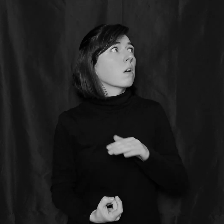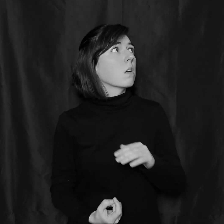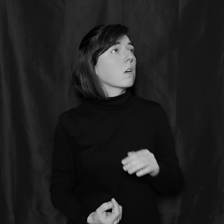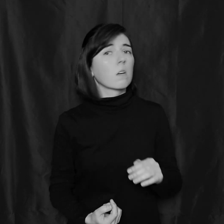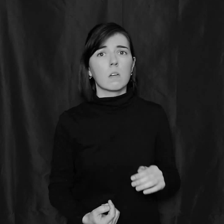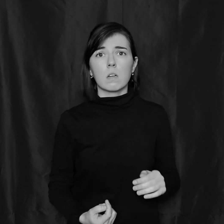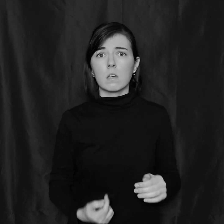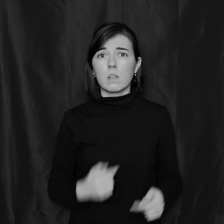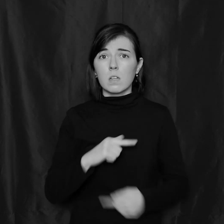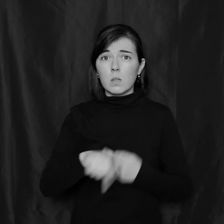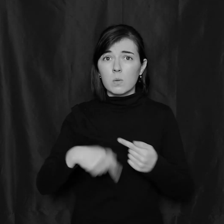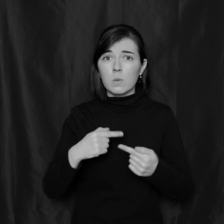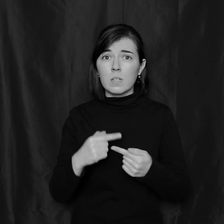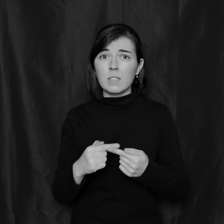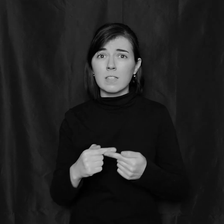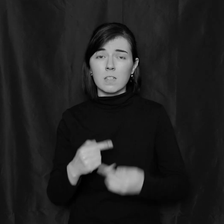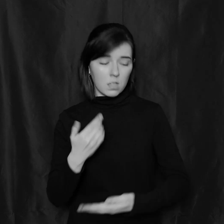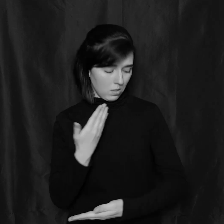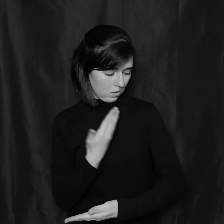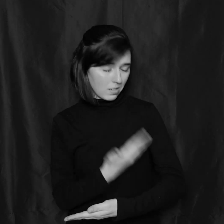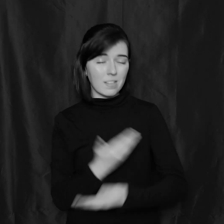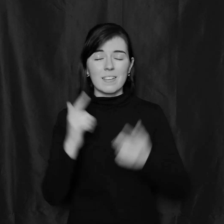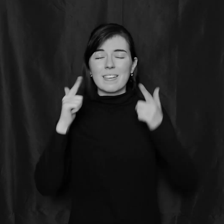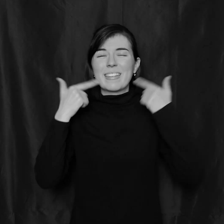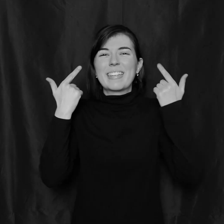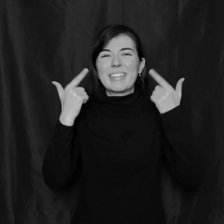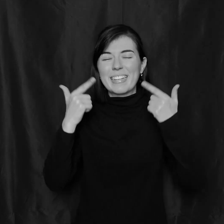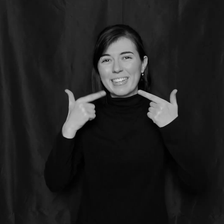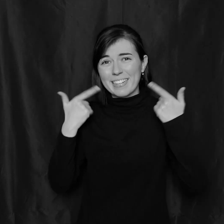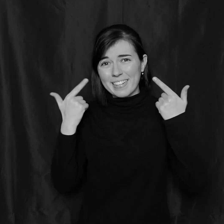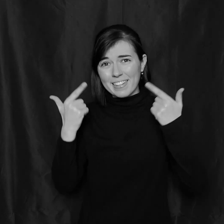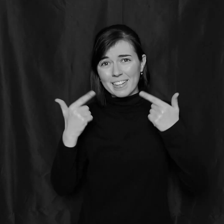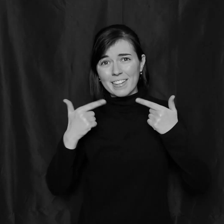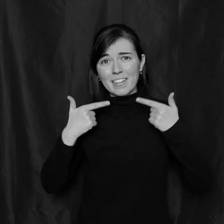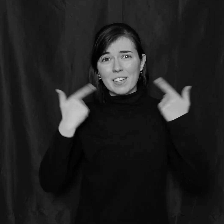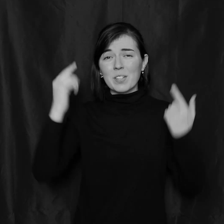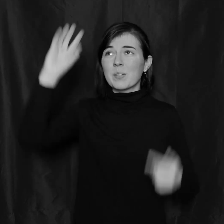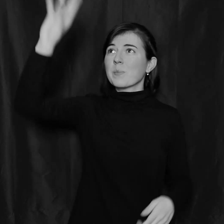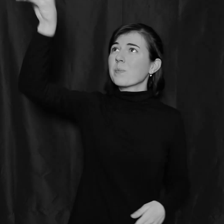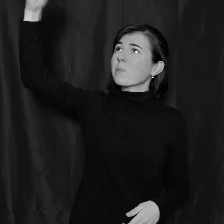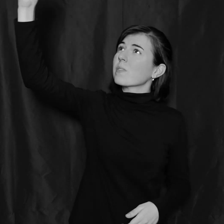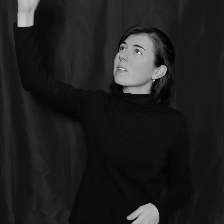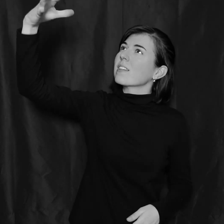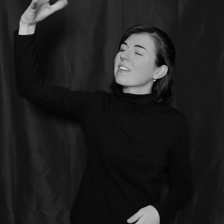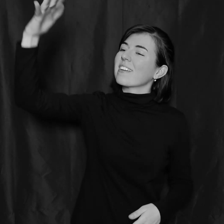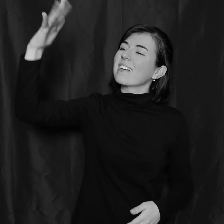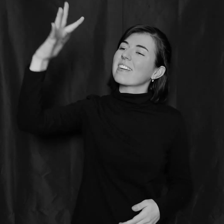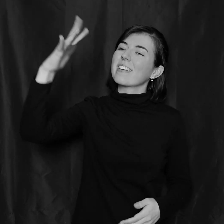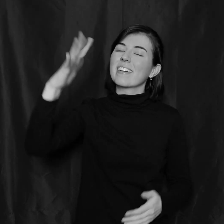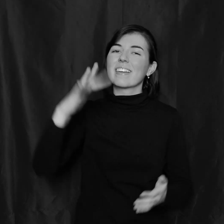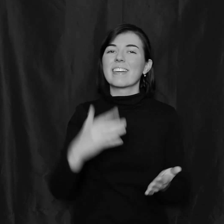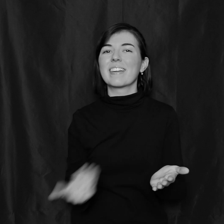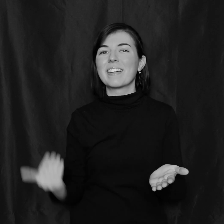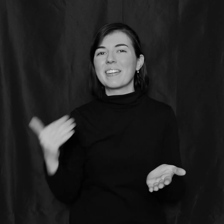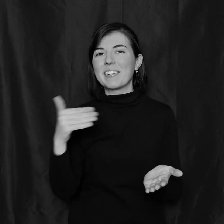And when he laughs, it shines again.